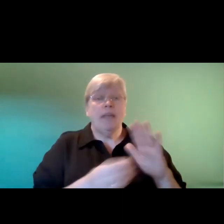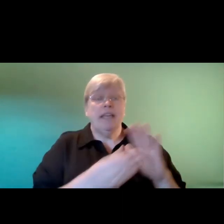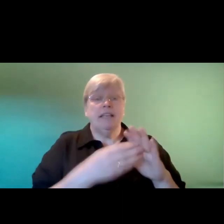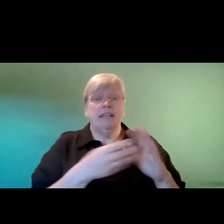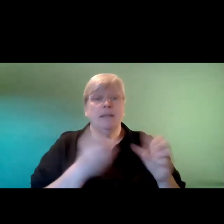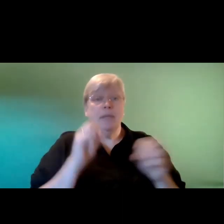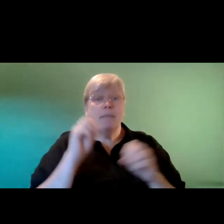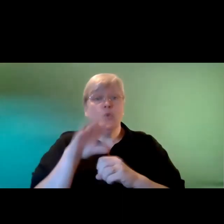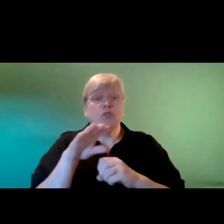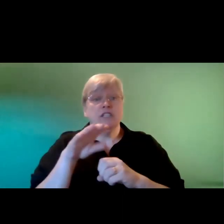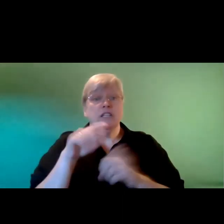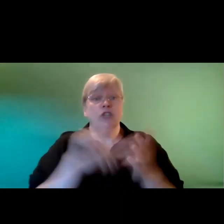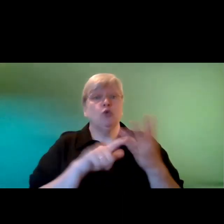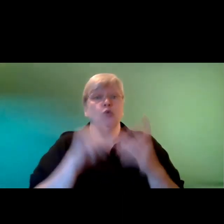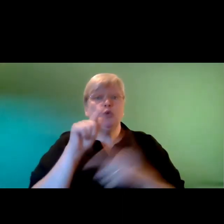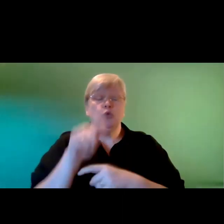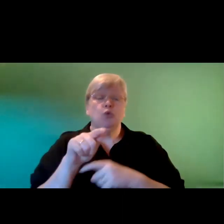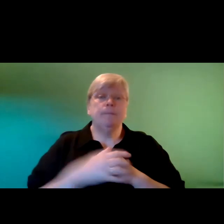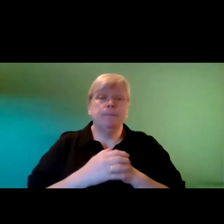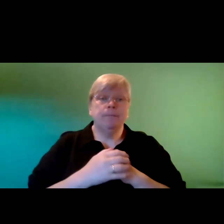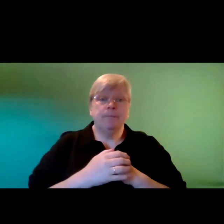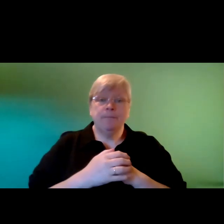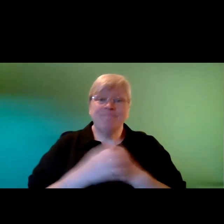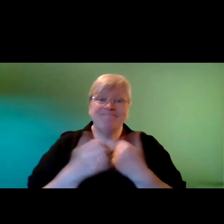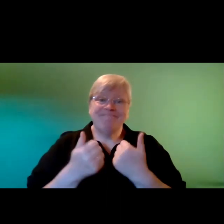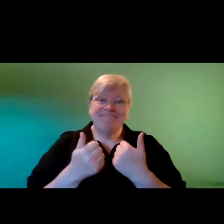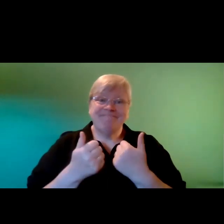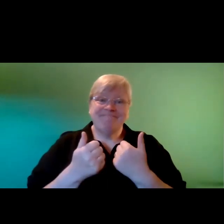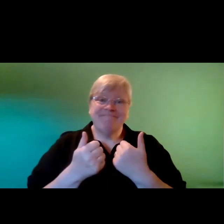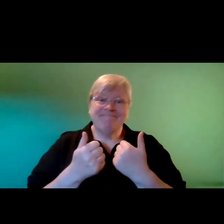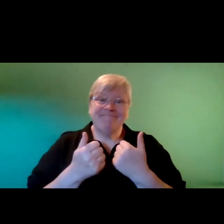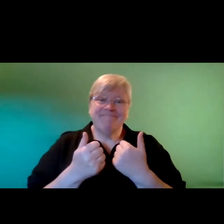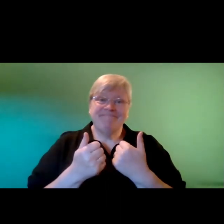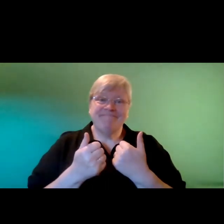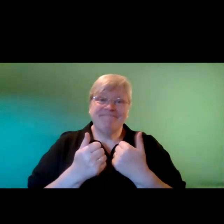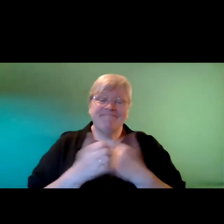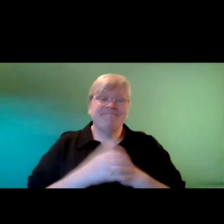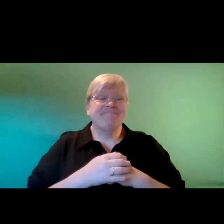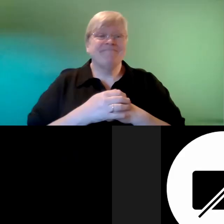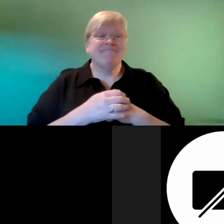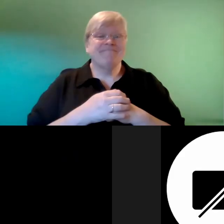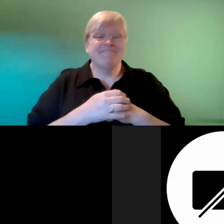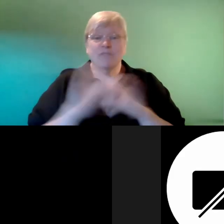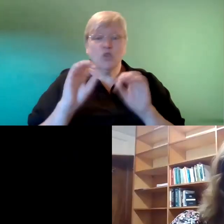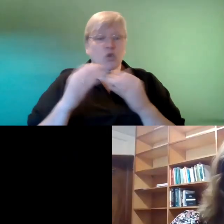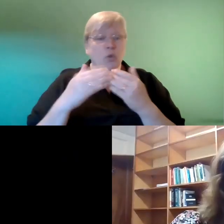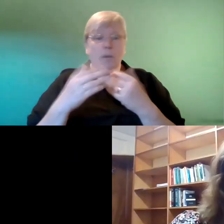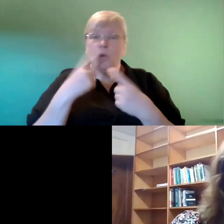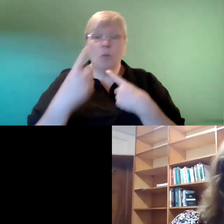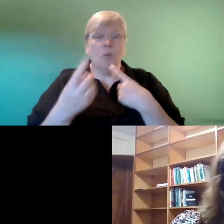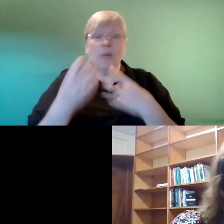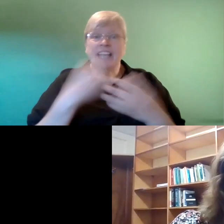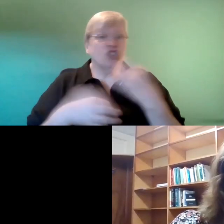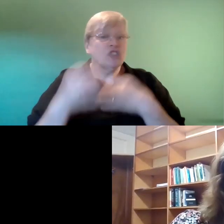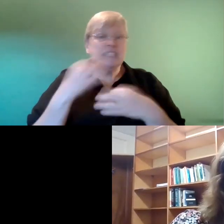to you from them as well um so yeah um i don't think we have any more questions so